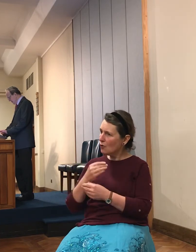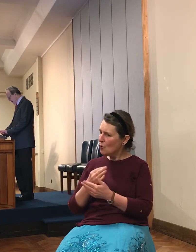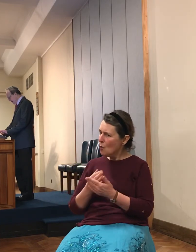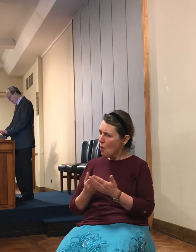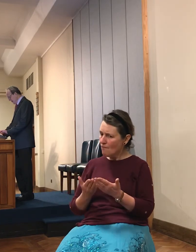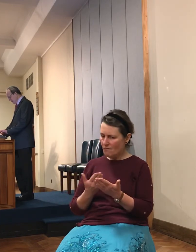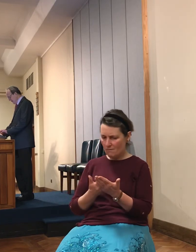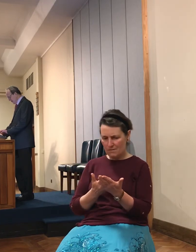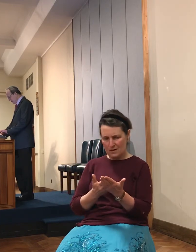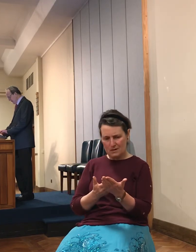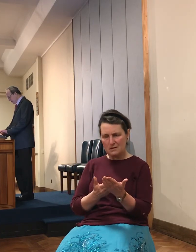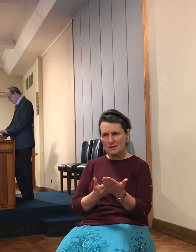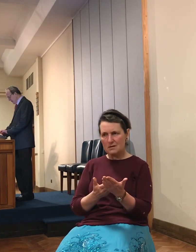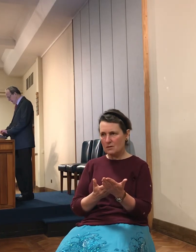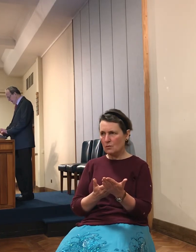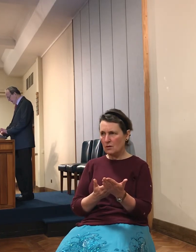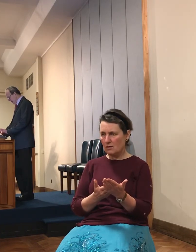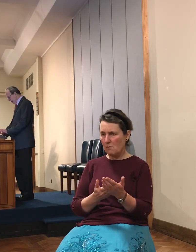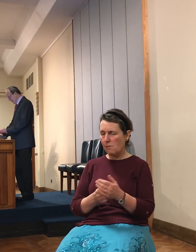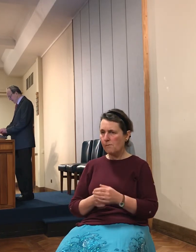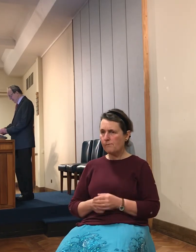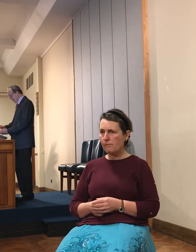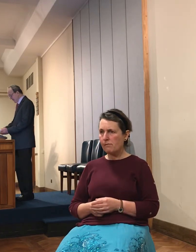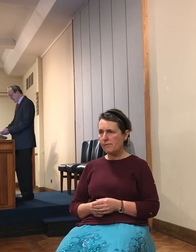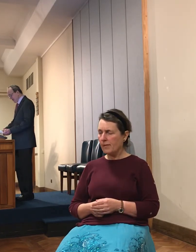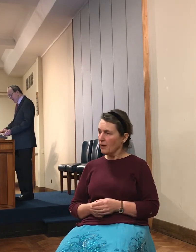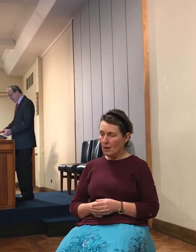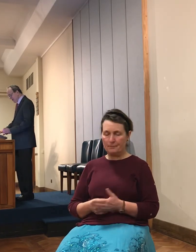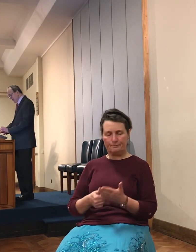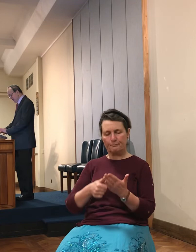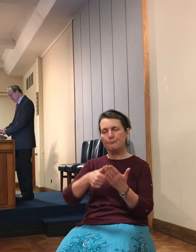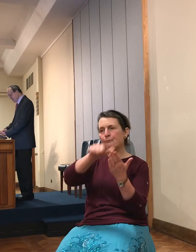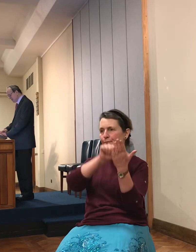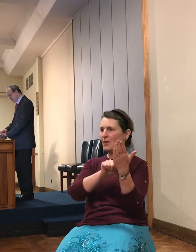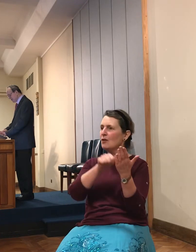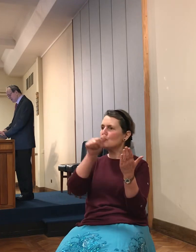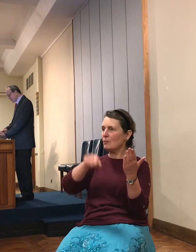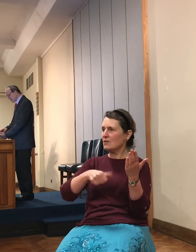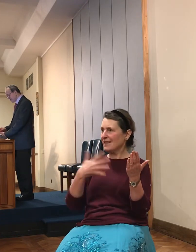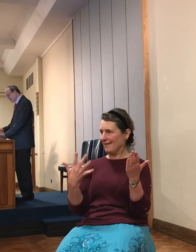time. come down to chapter 10 and verse 17.